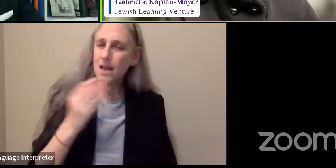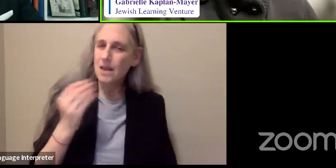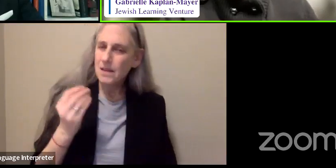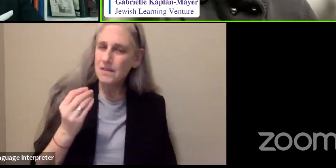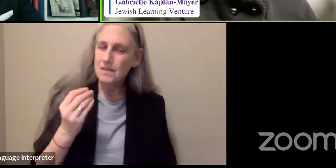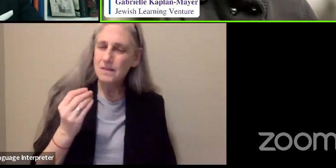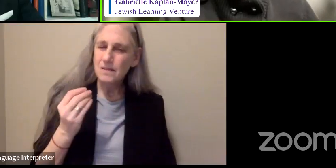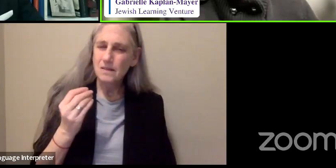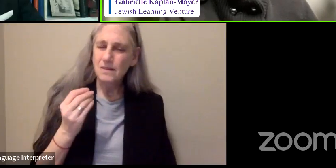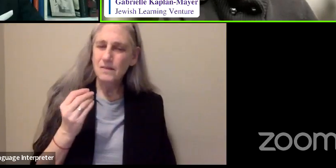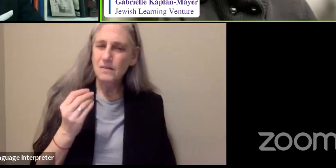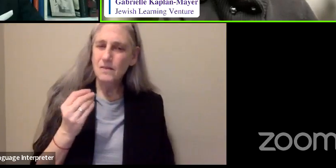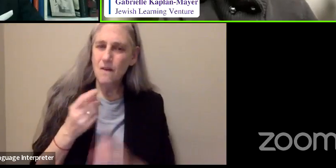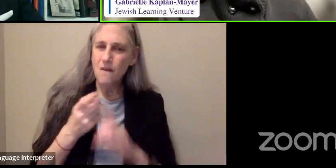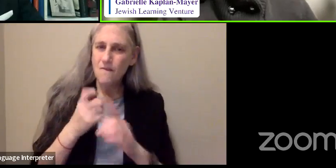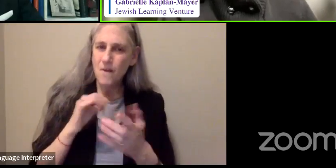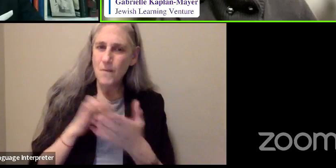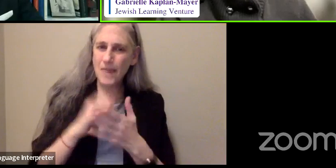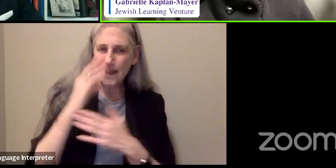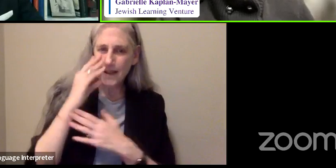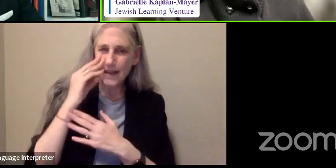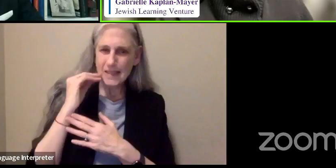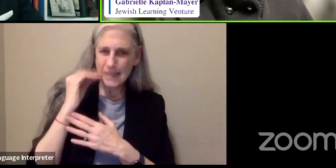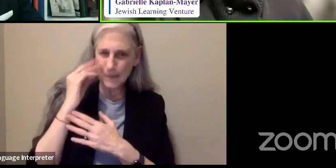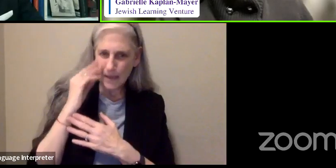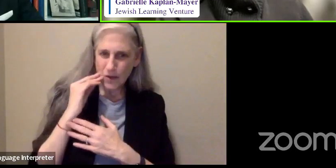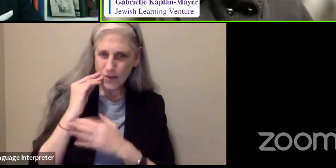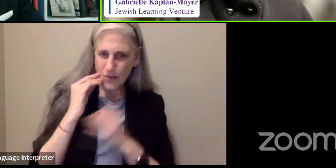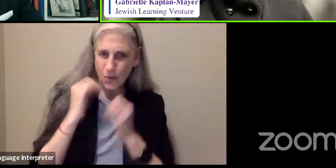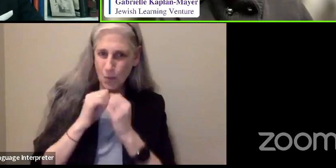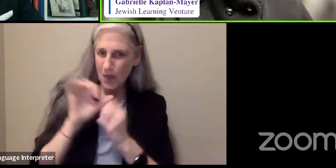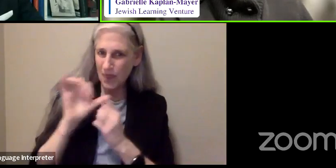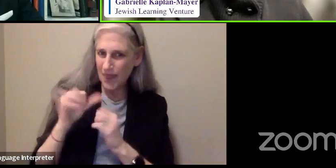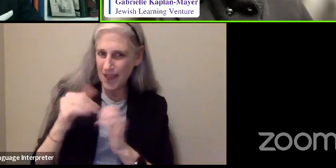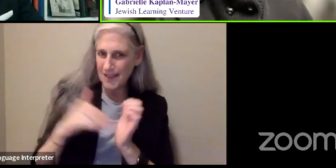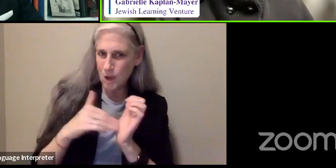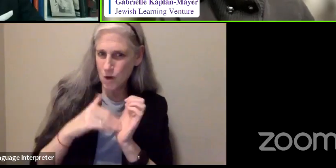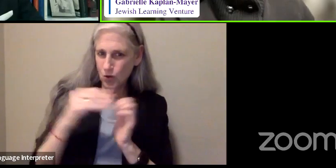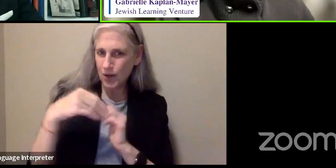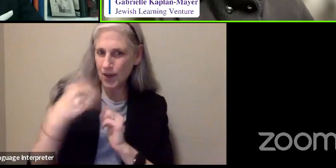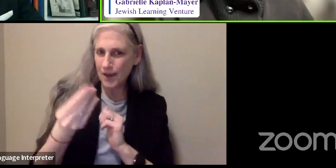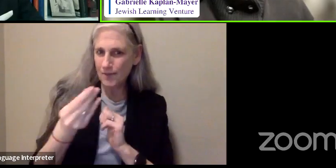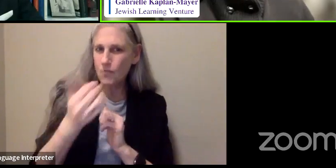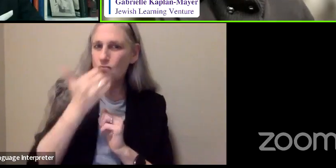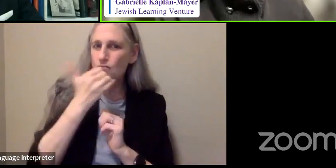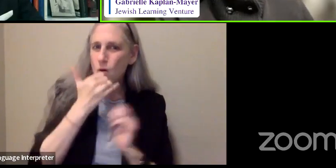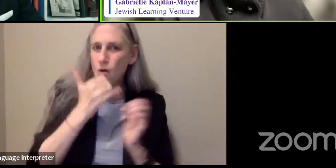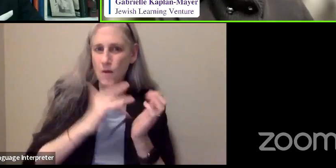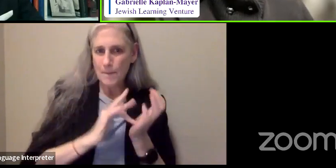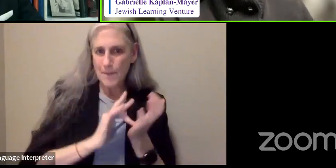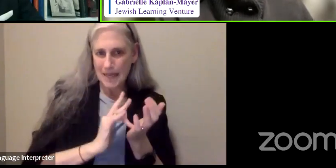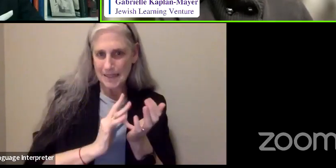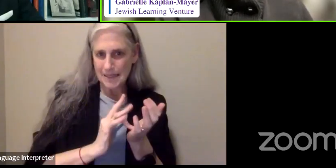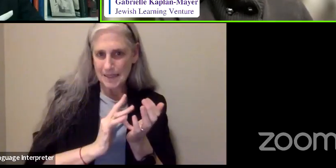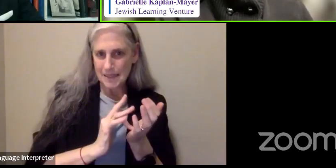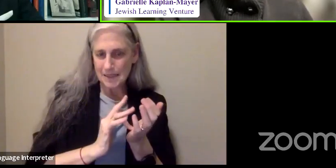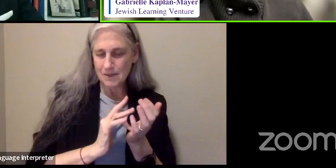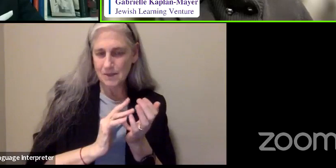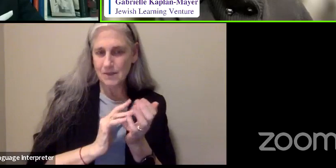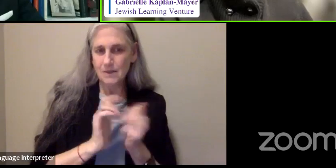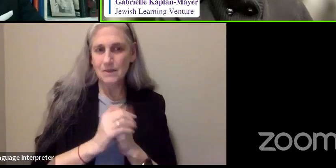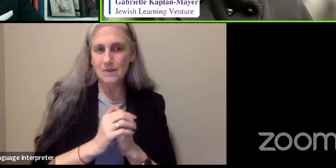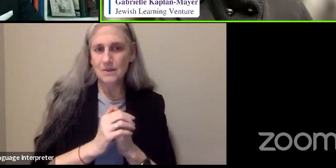And from that experience with that doctor giving you the wrong the wrong medication,